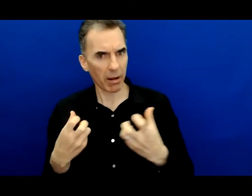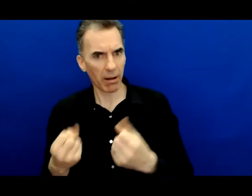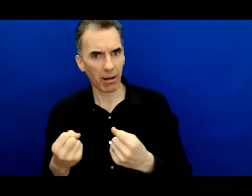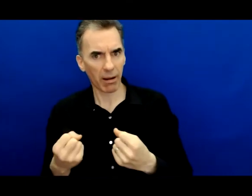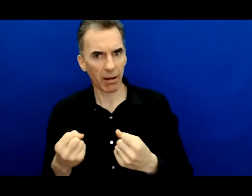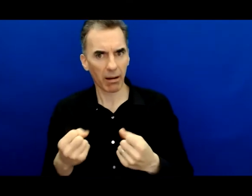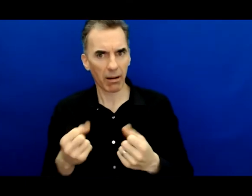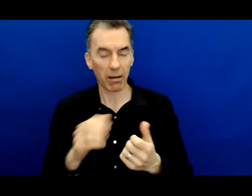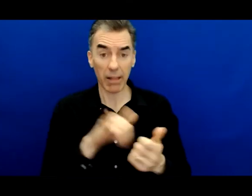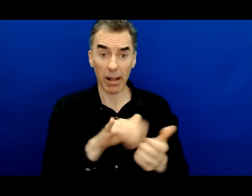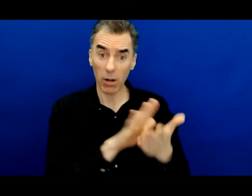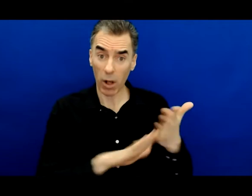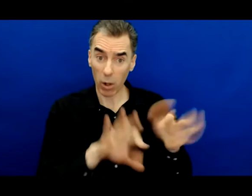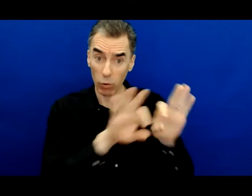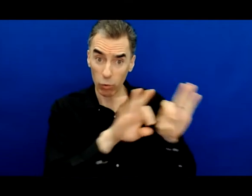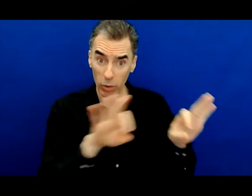as a credential.